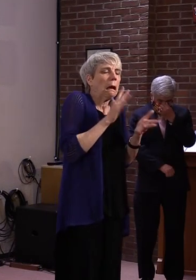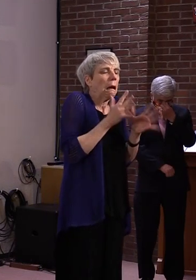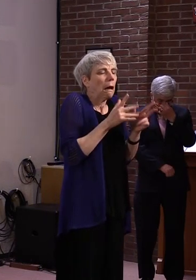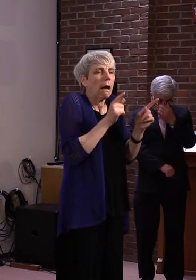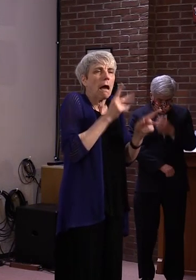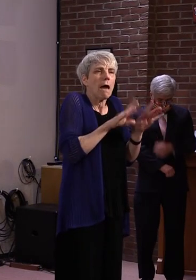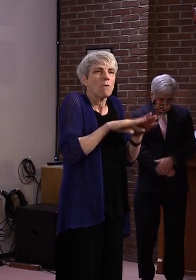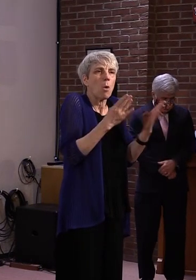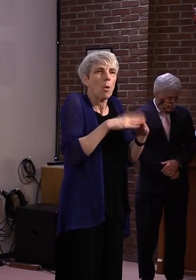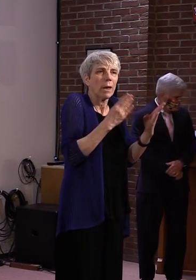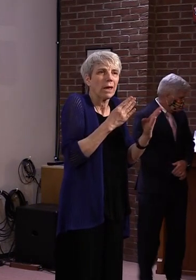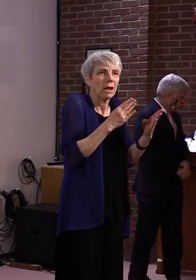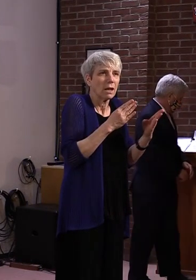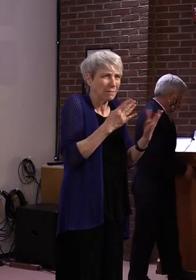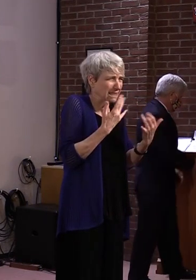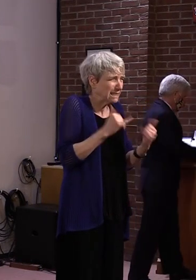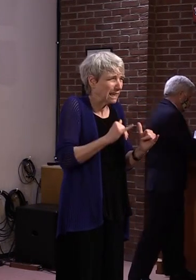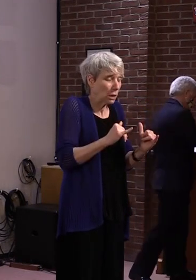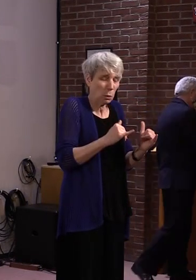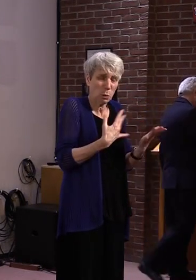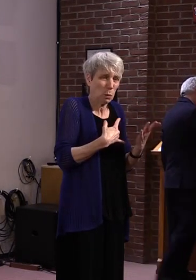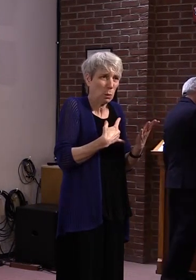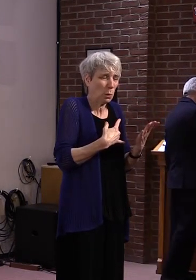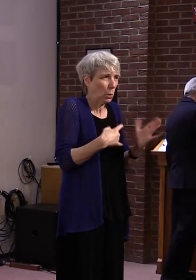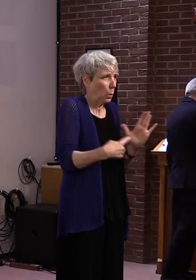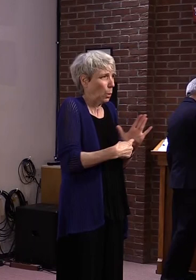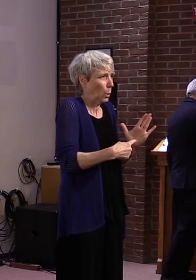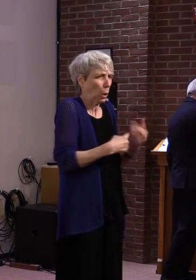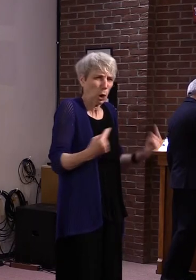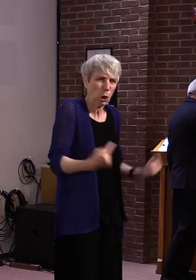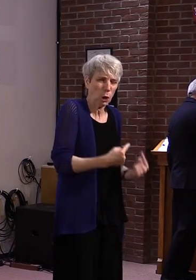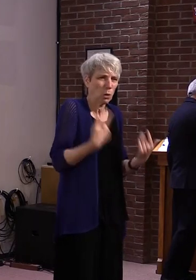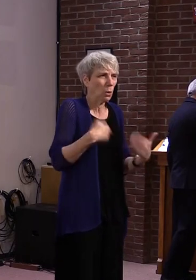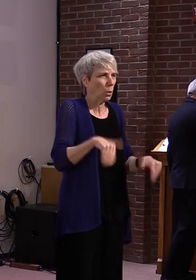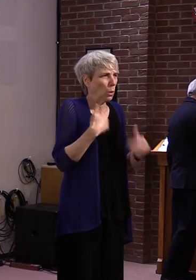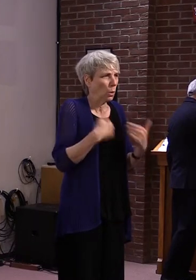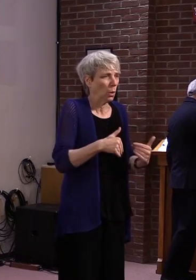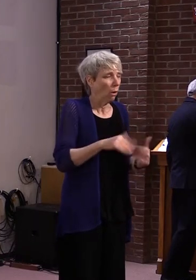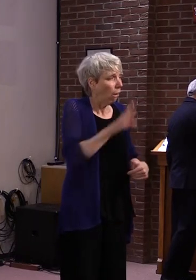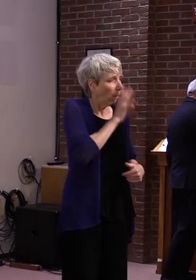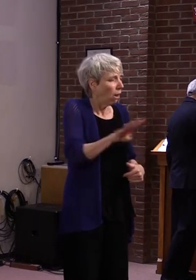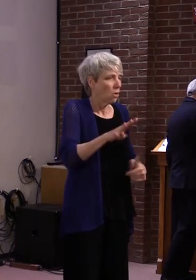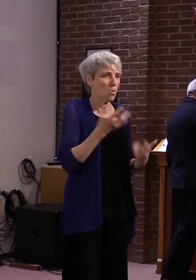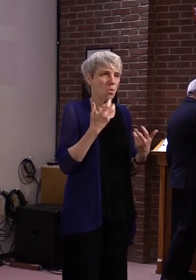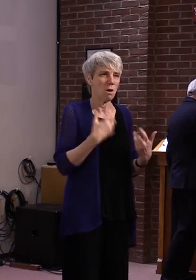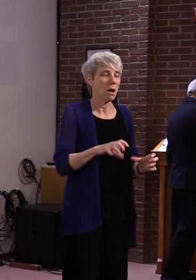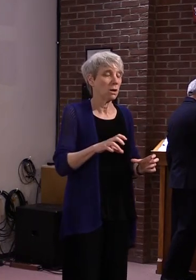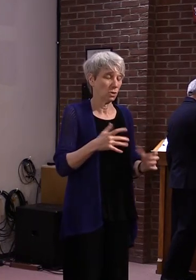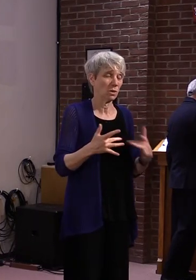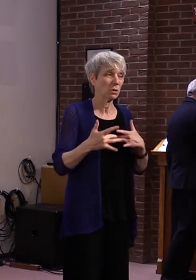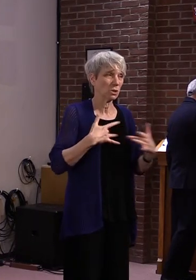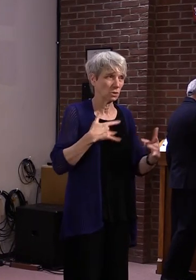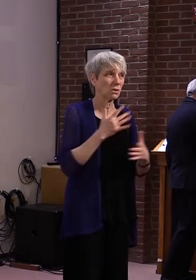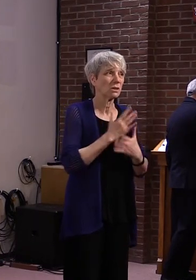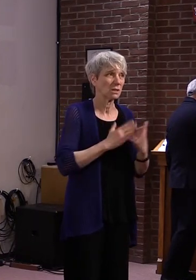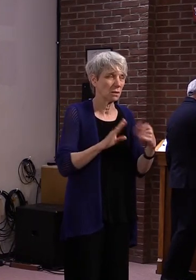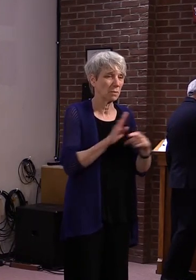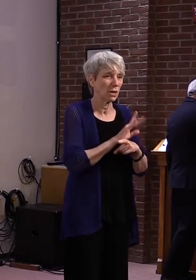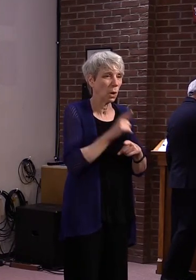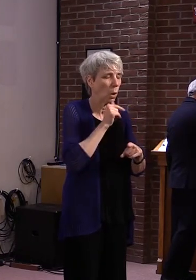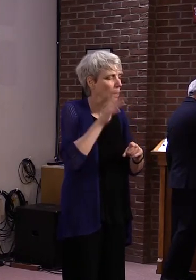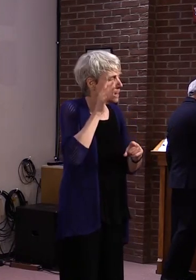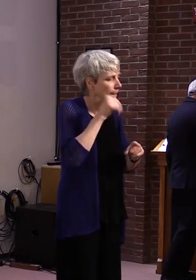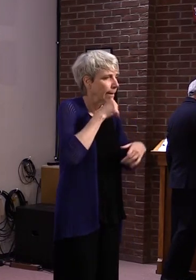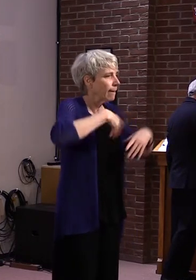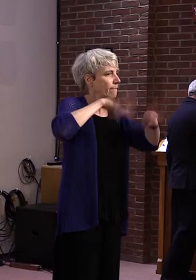line is fully depleted. And so I'm just concerned about some of those businesses on the fringe, so to